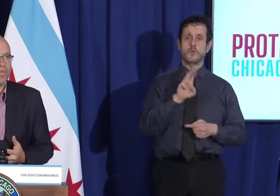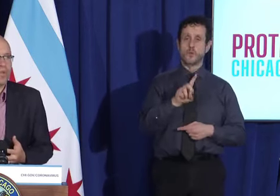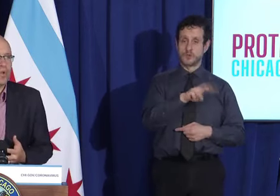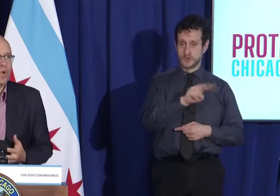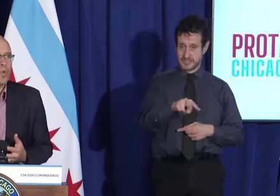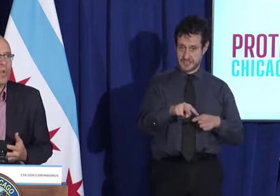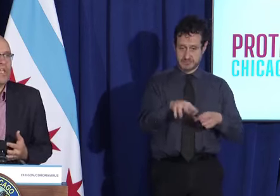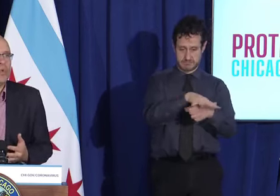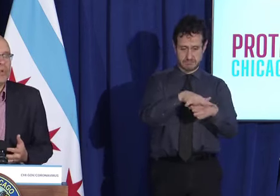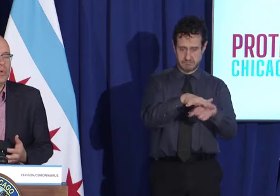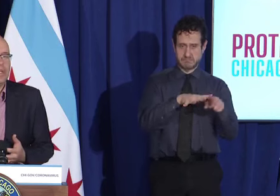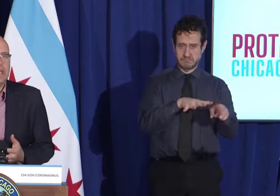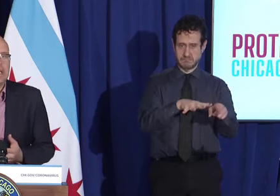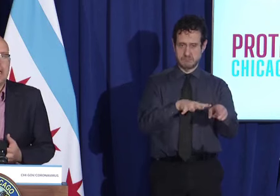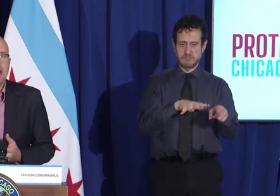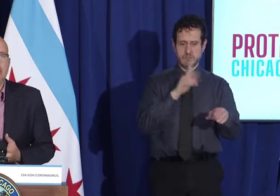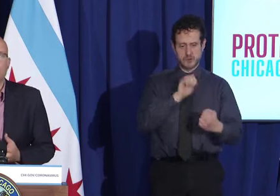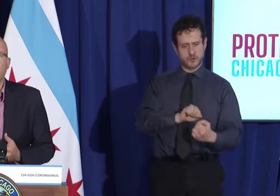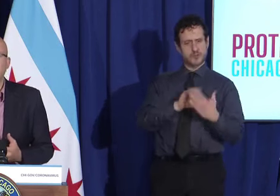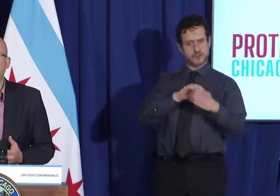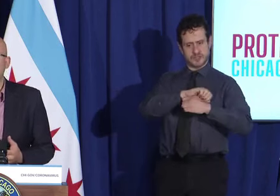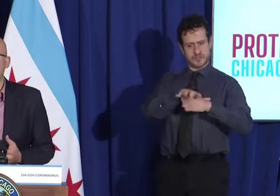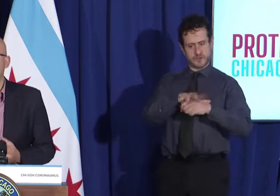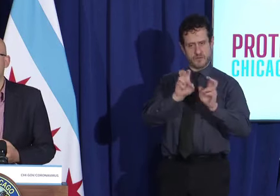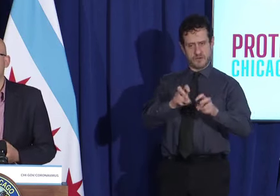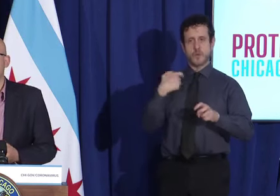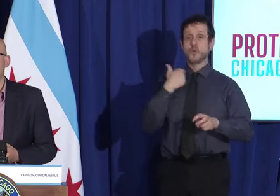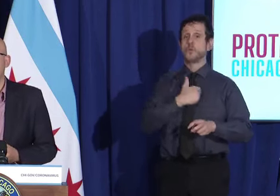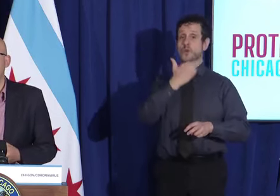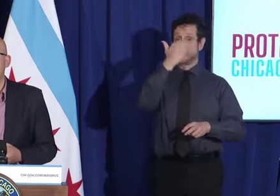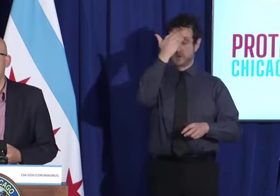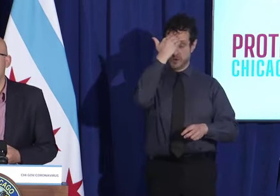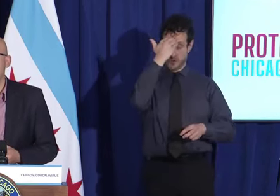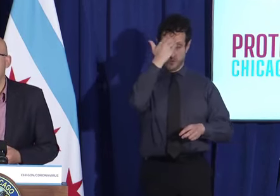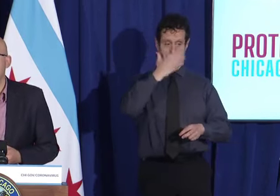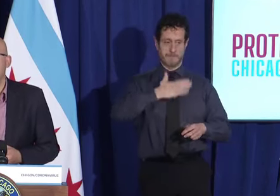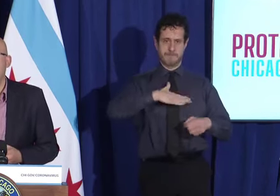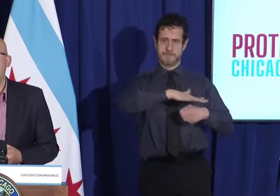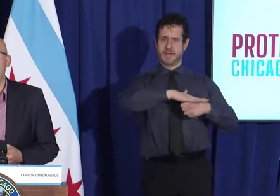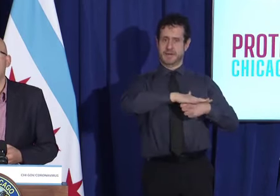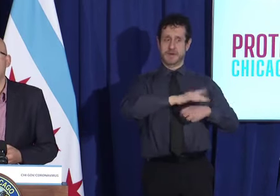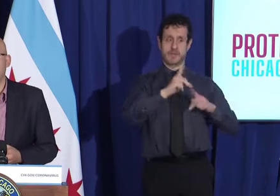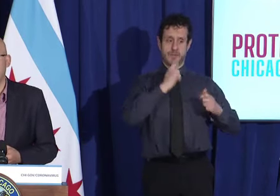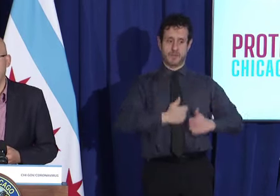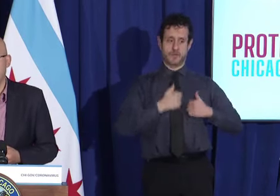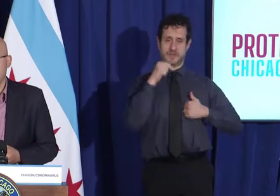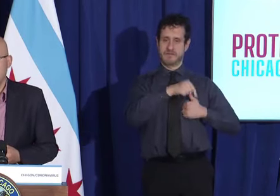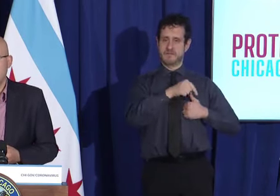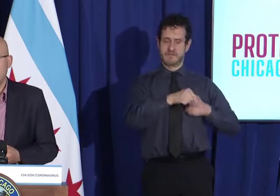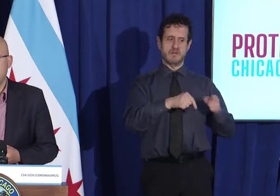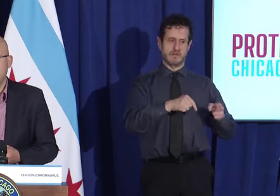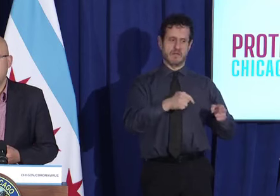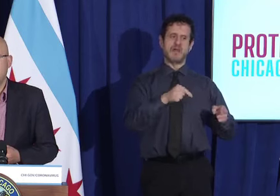issue. We knew that the residents of my ward were at a higher risk